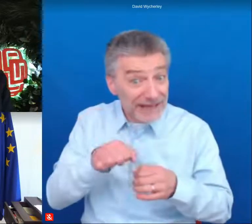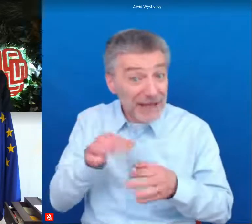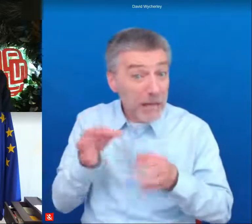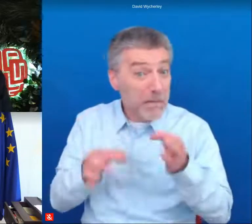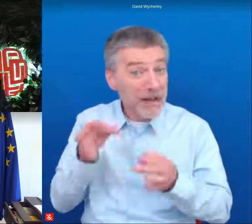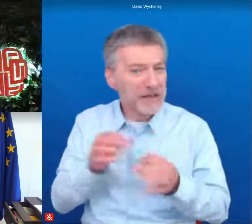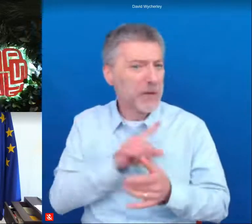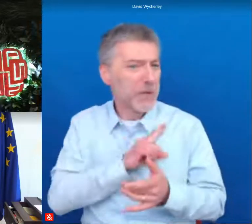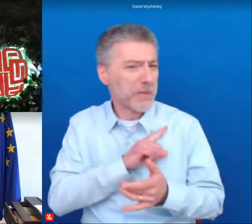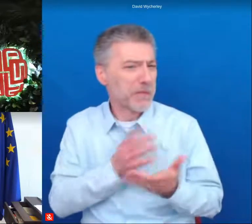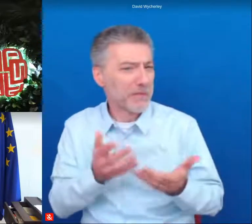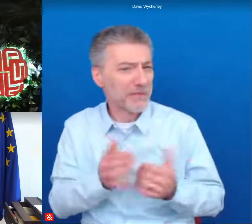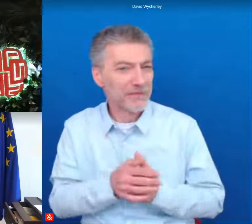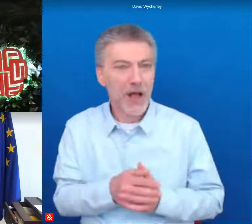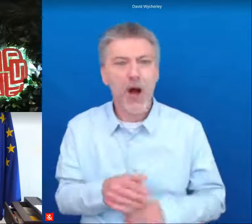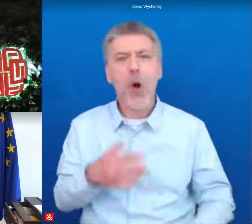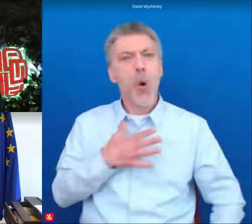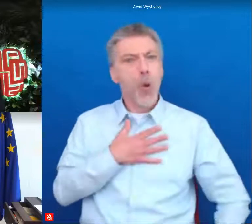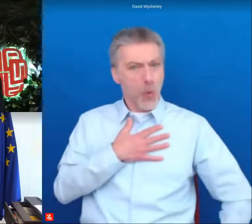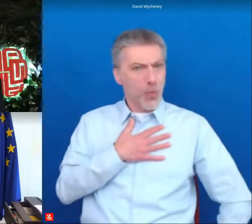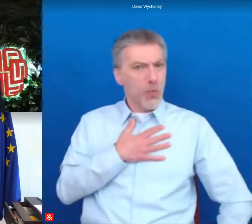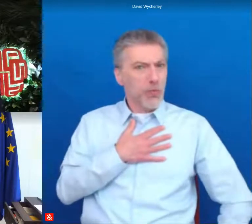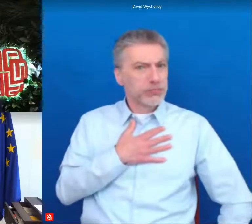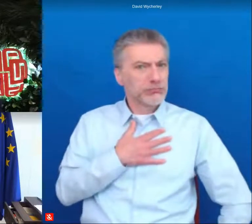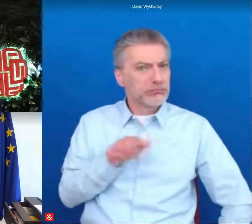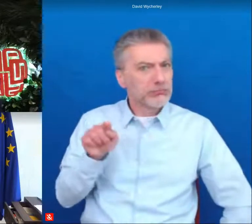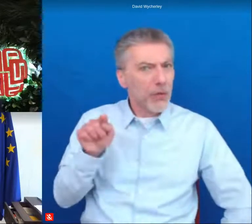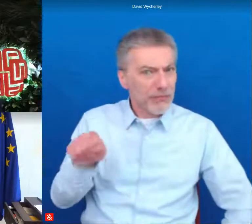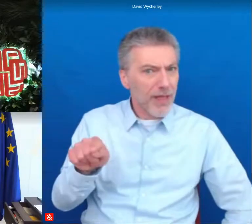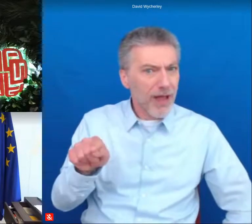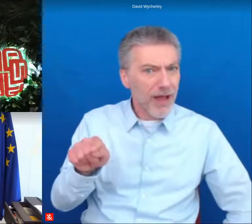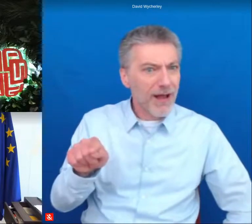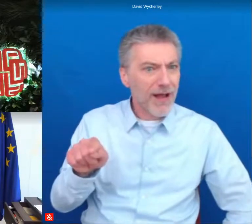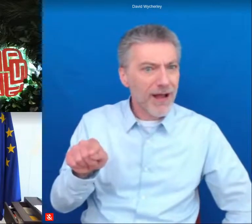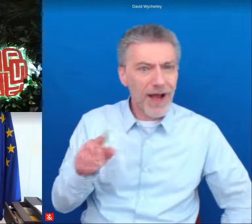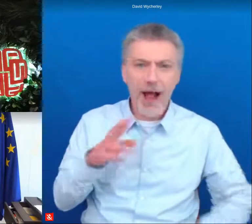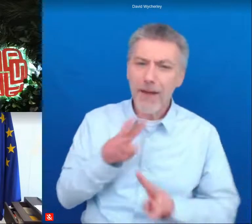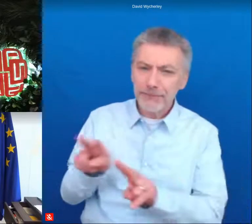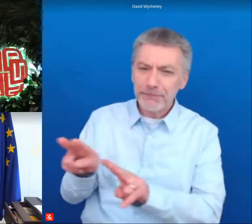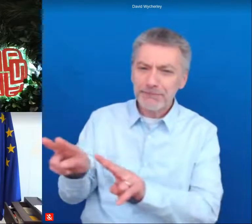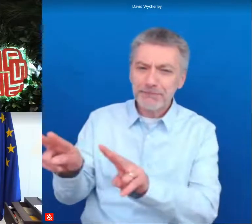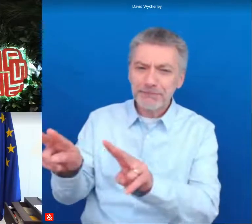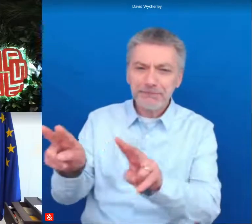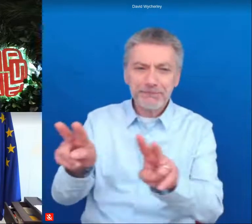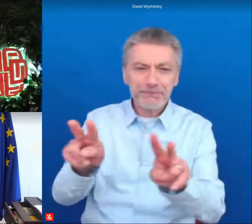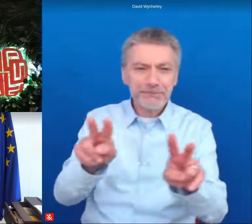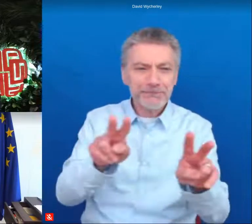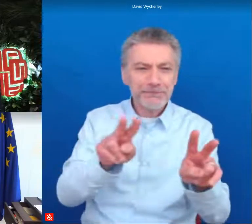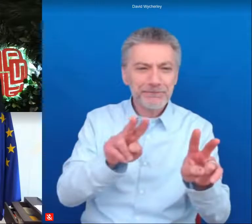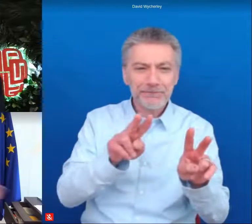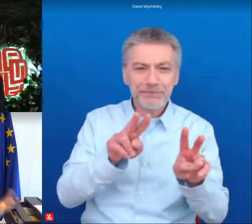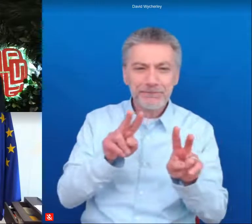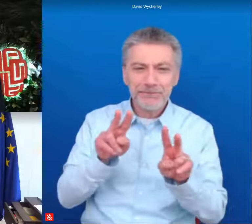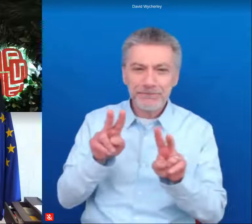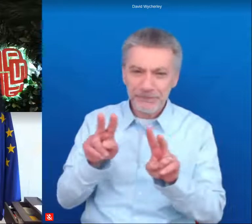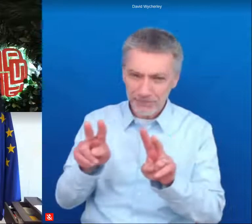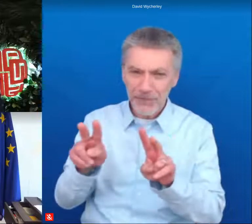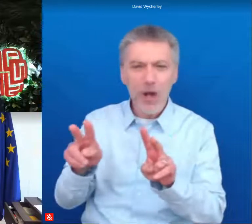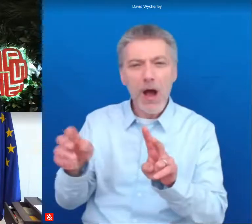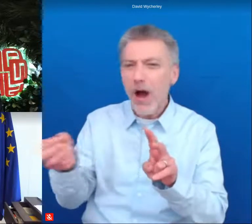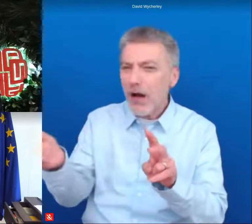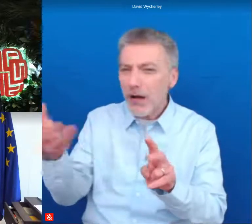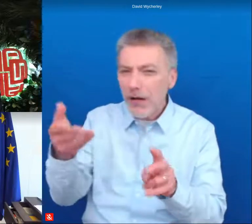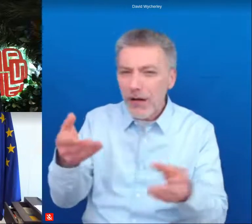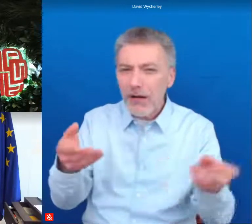you i am i am i was present there and i i i could see that the kind of words that people